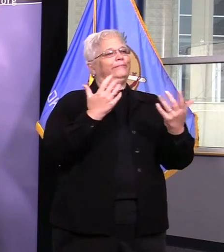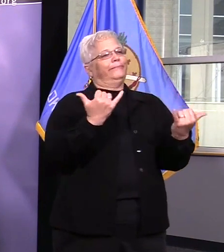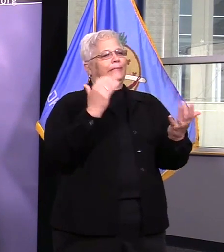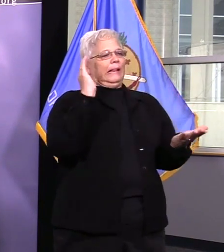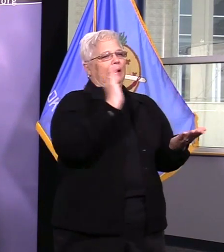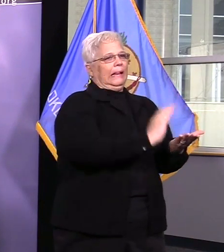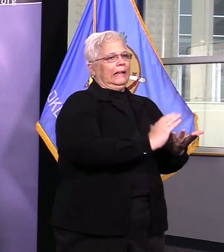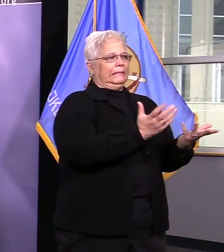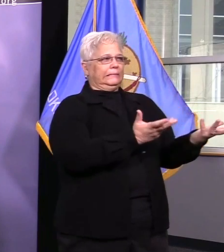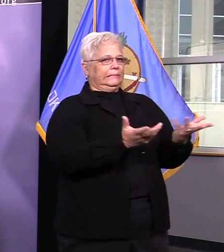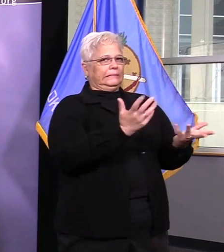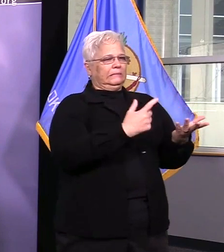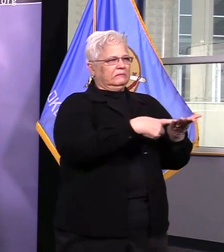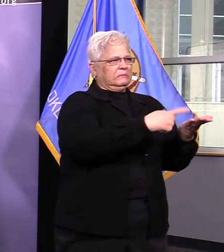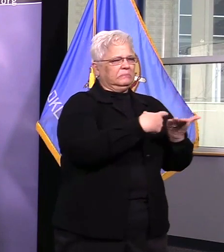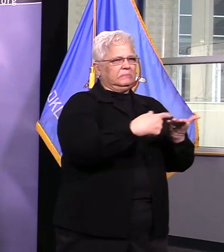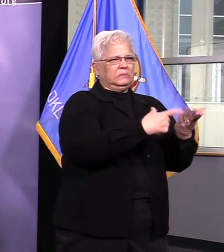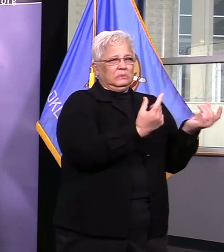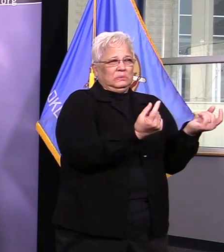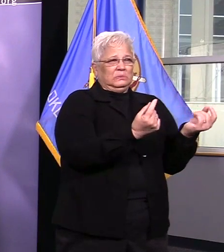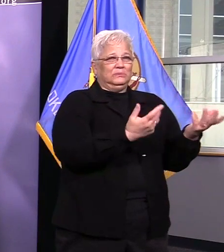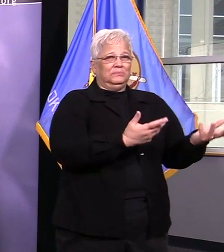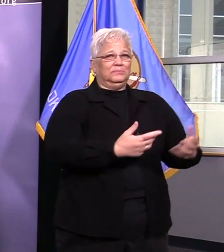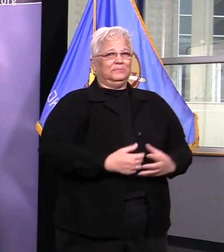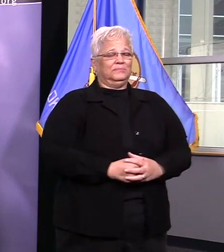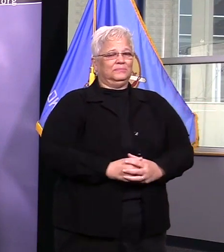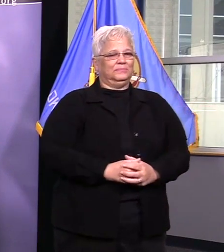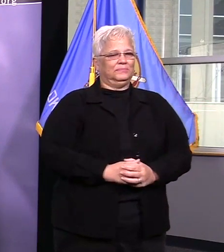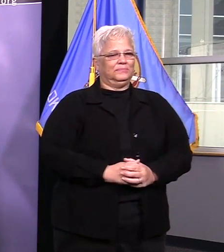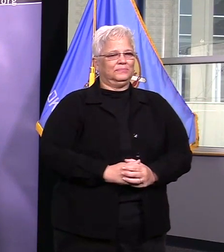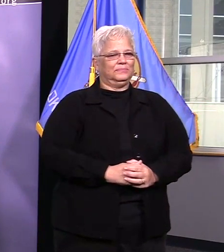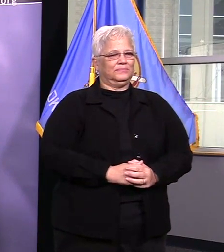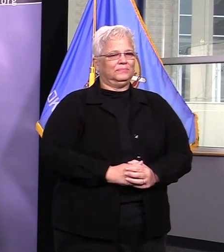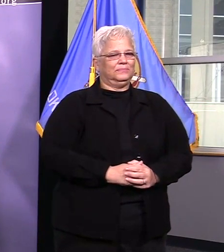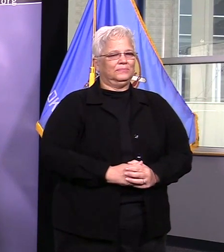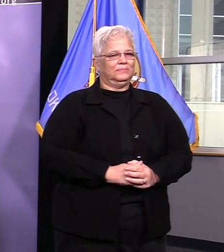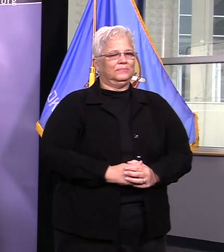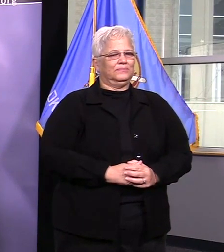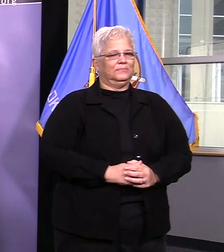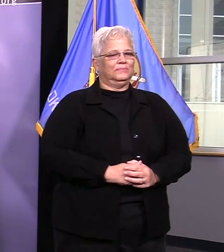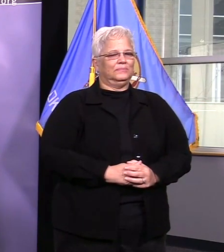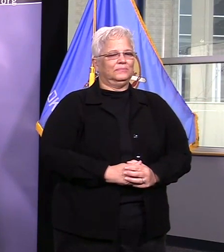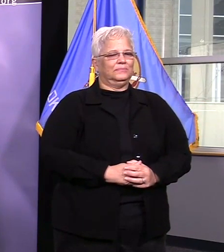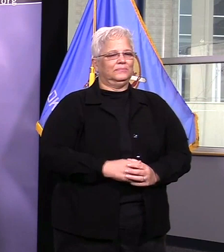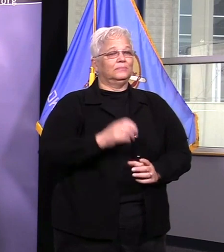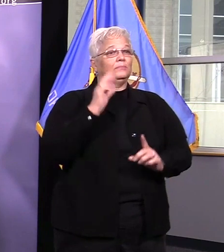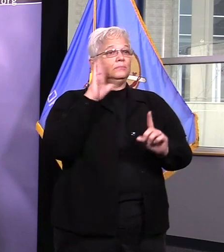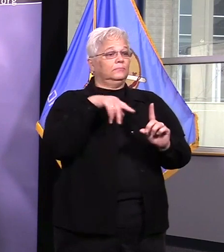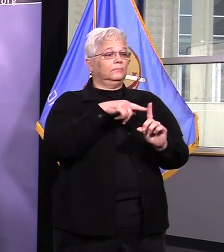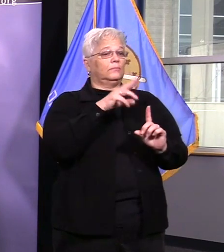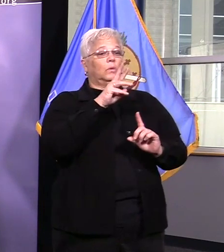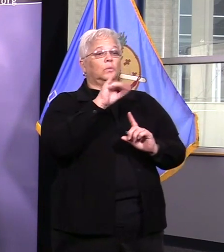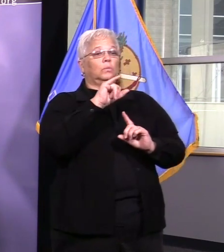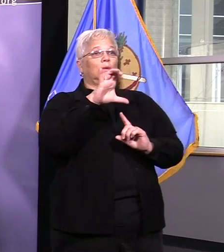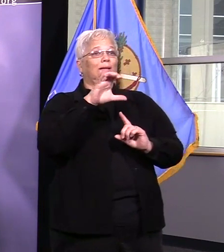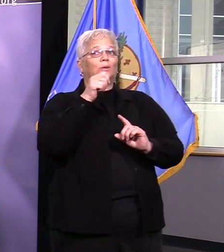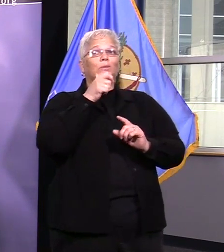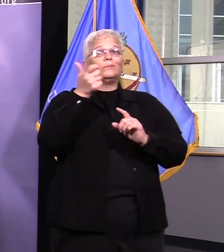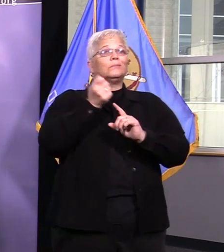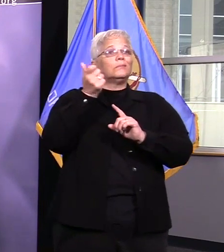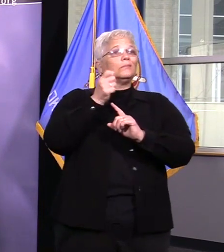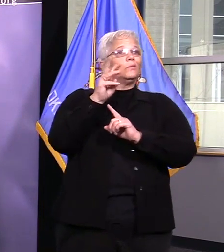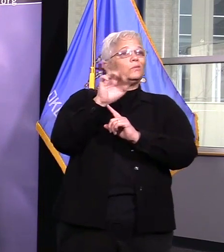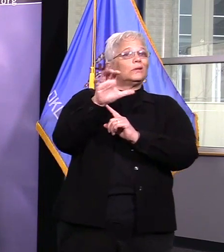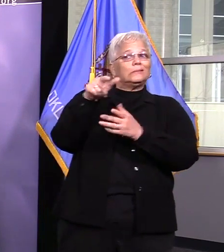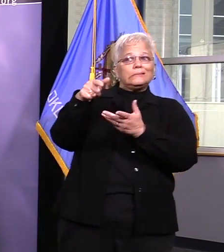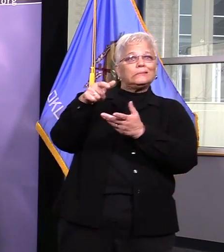without a visit to the office. Bottle Records is also available online for birth and death certificates. Our food inspectors are